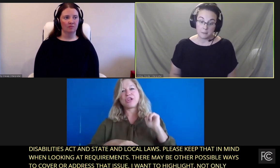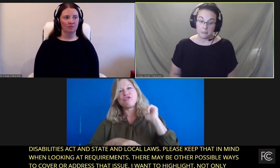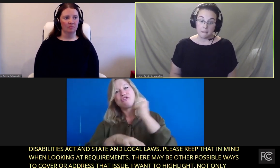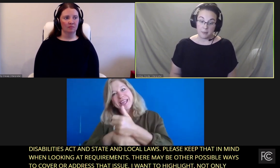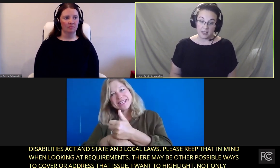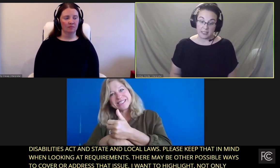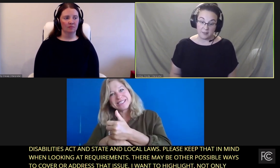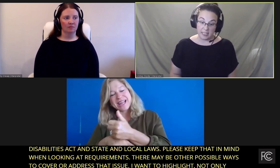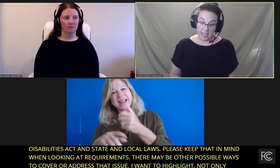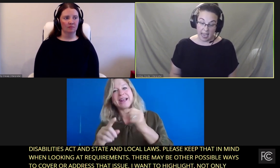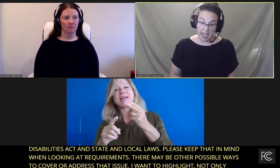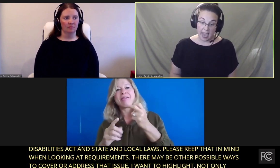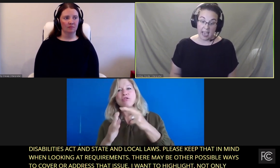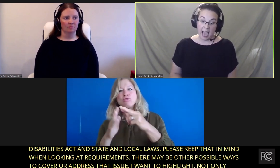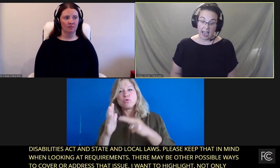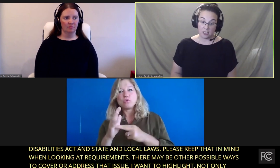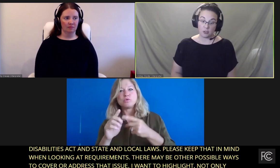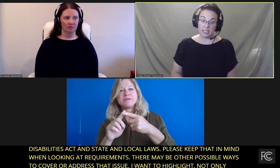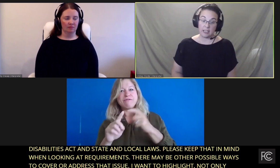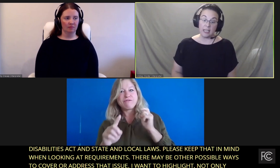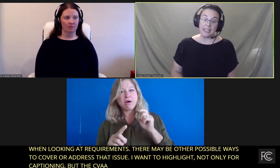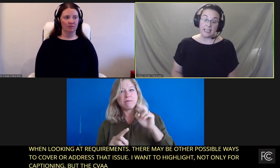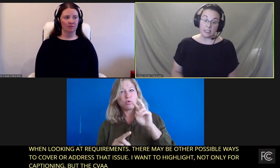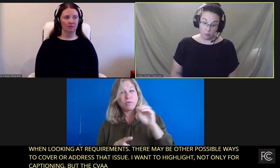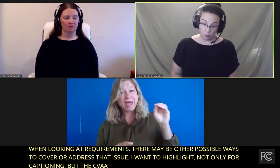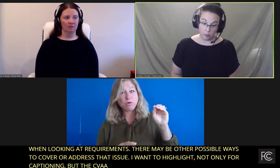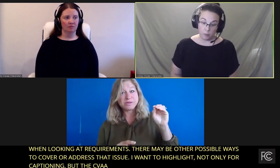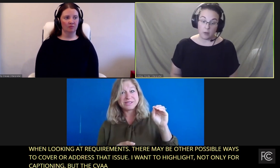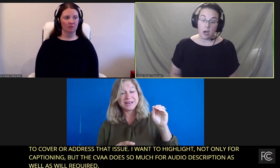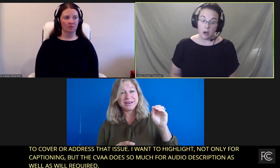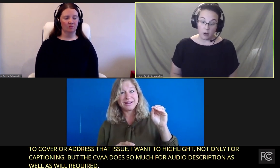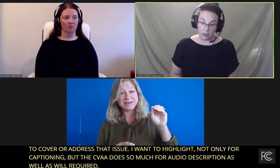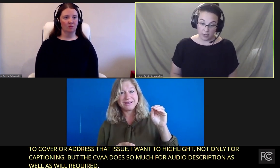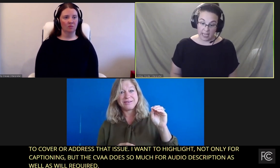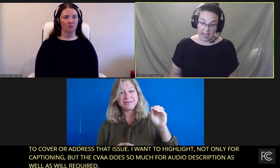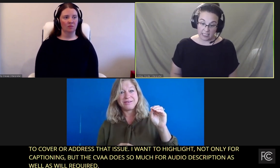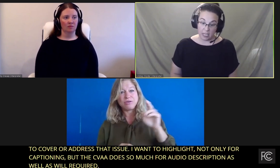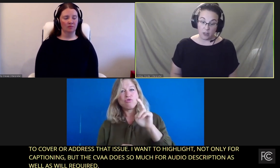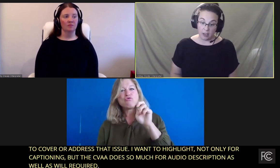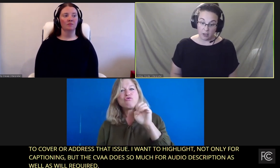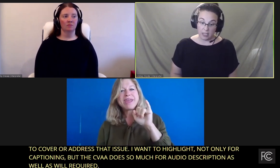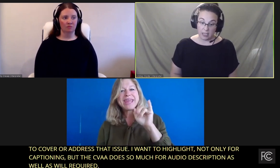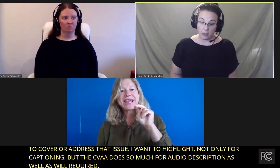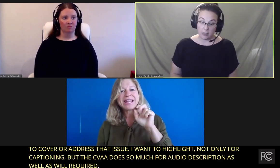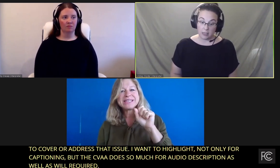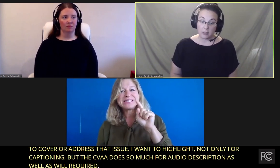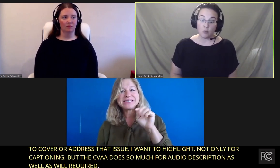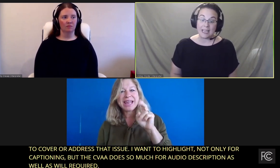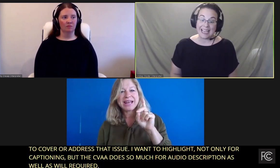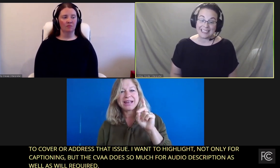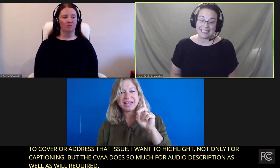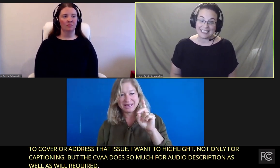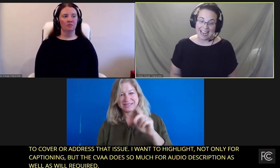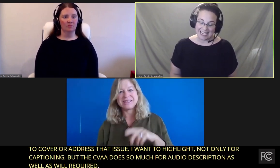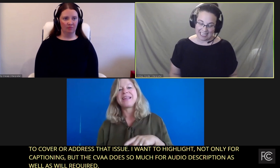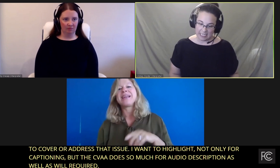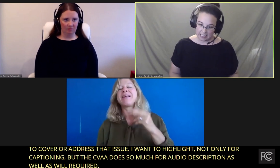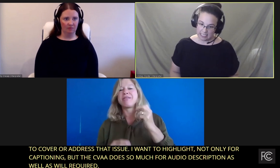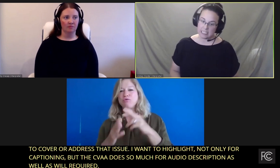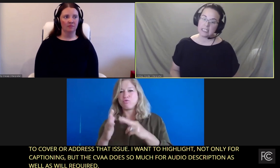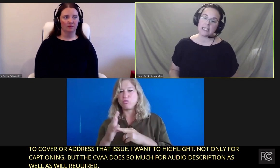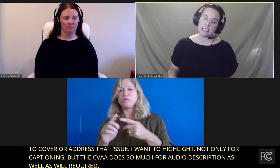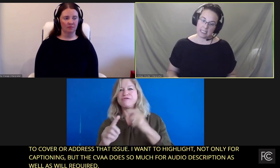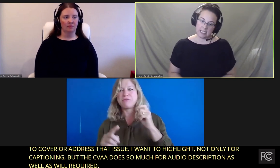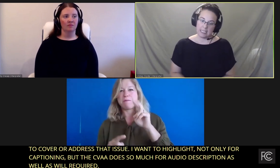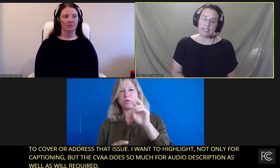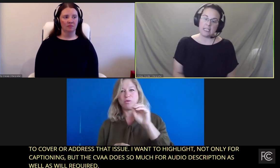But the CVAA actually created, reinstated